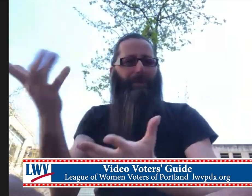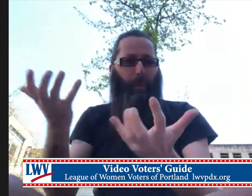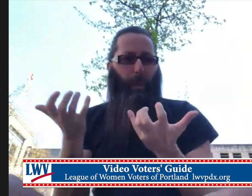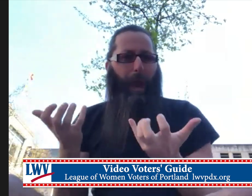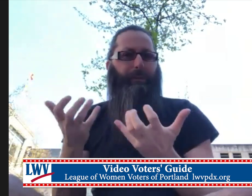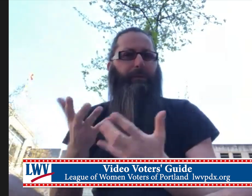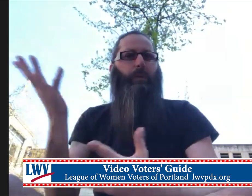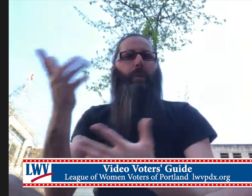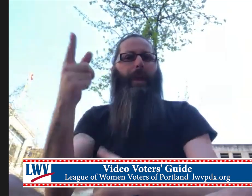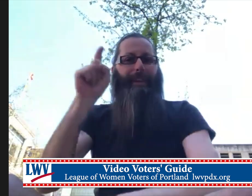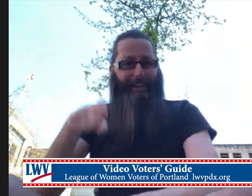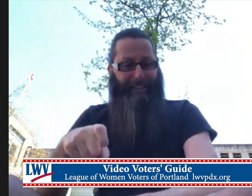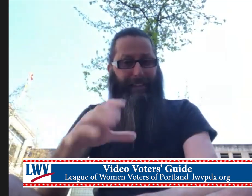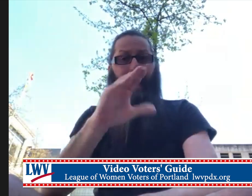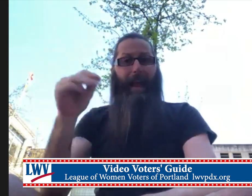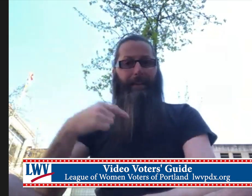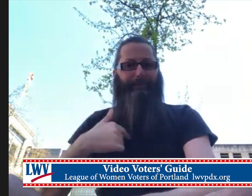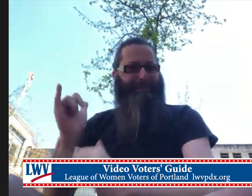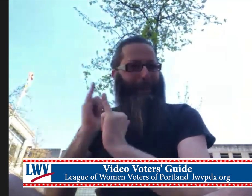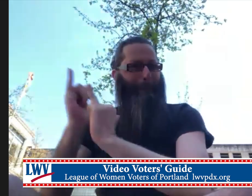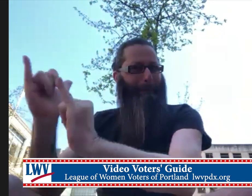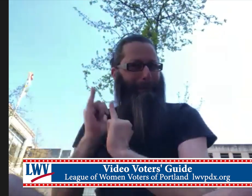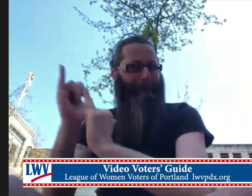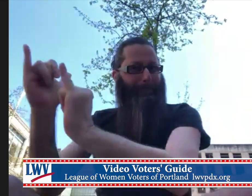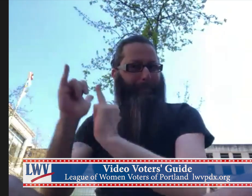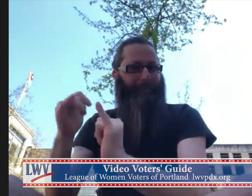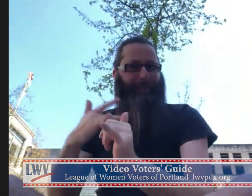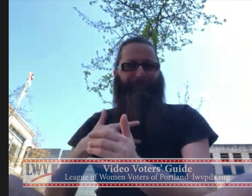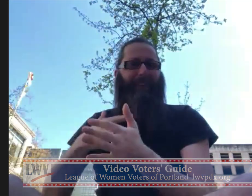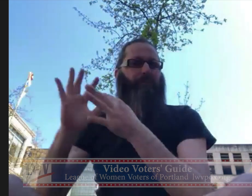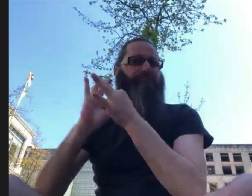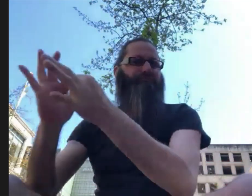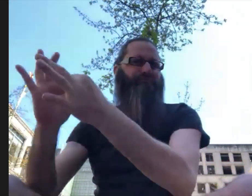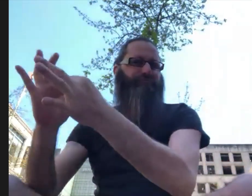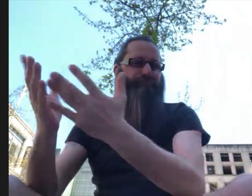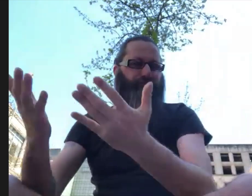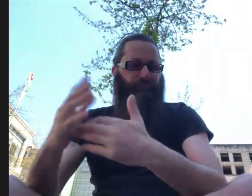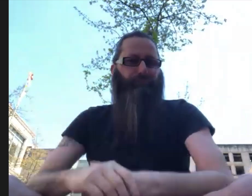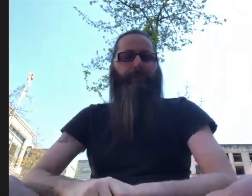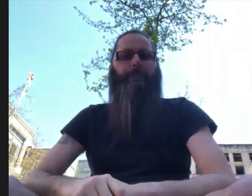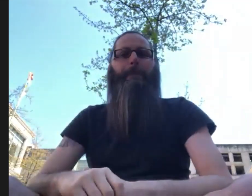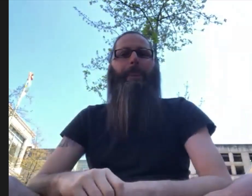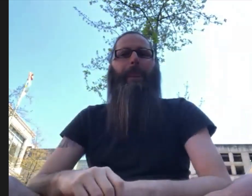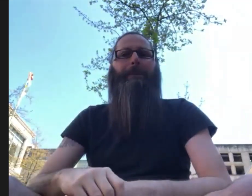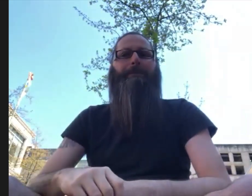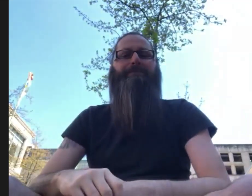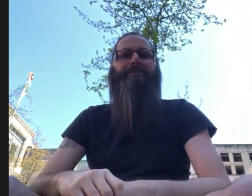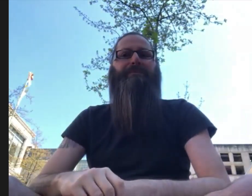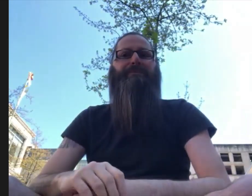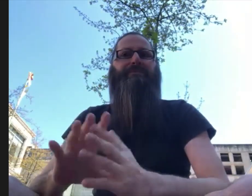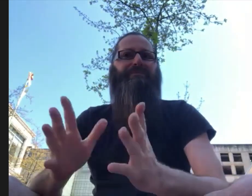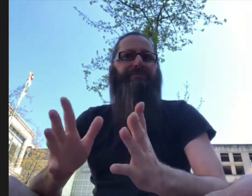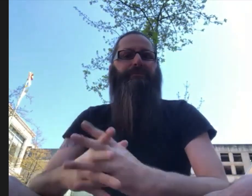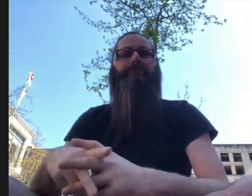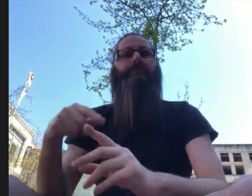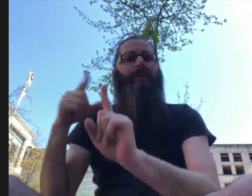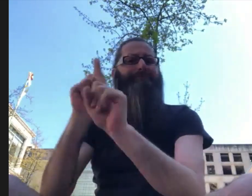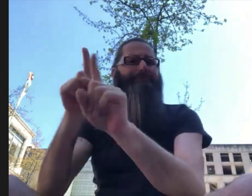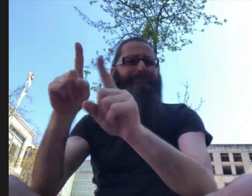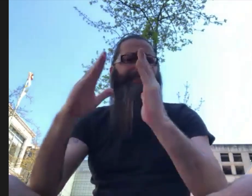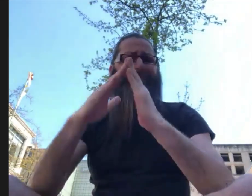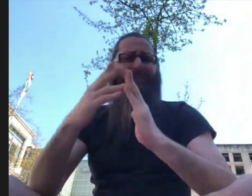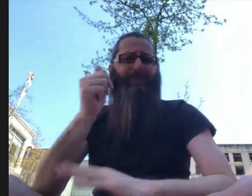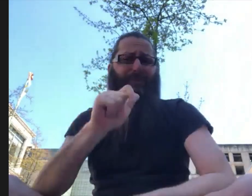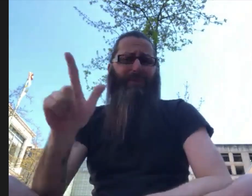-known activist, who has made sure that the community knows what I want, that we are on the same page, and building resonant